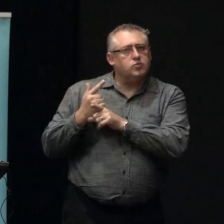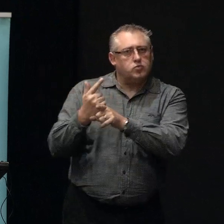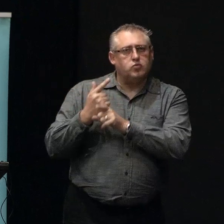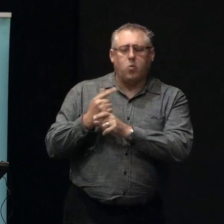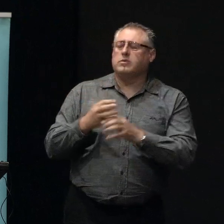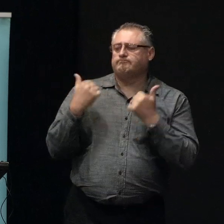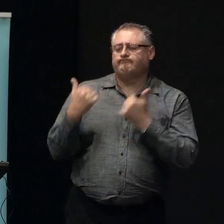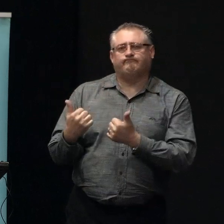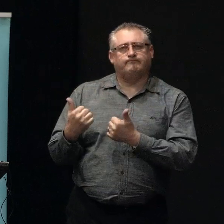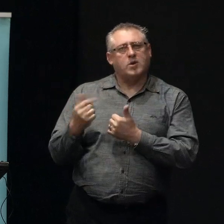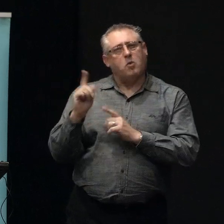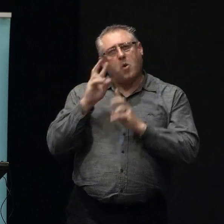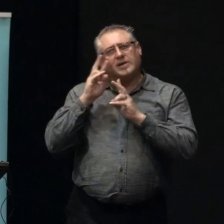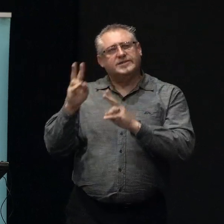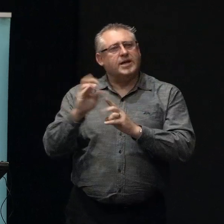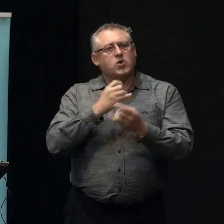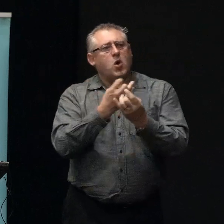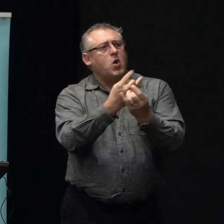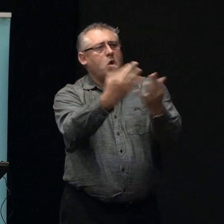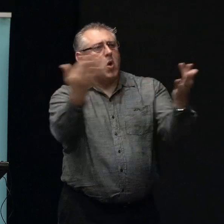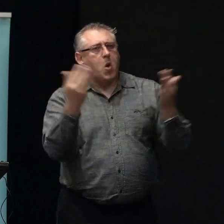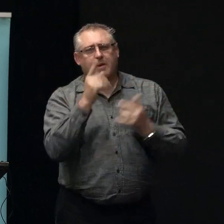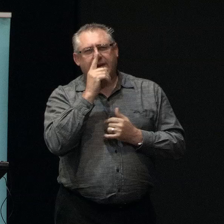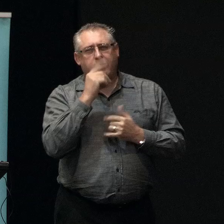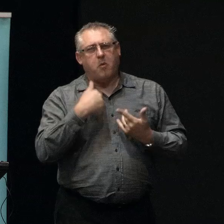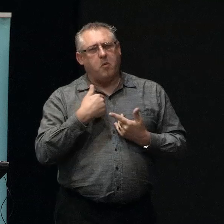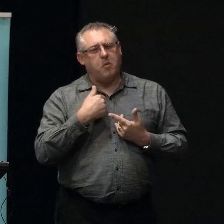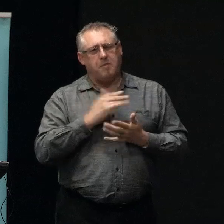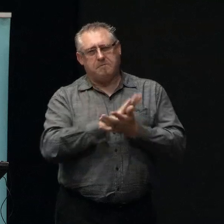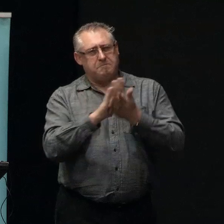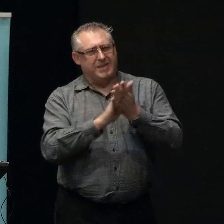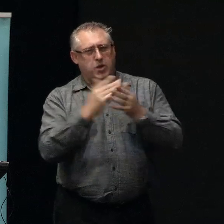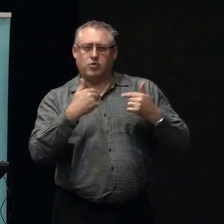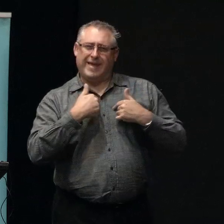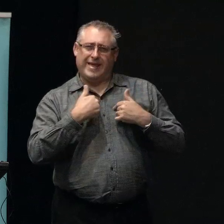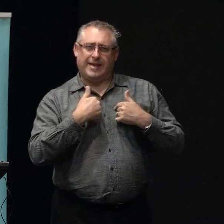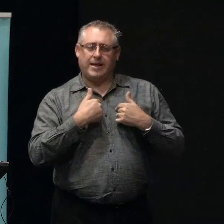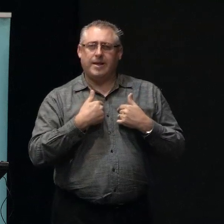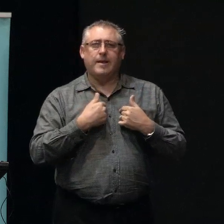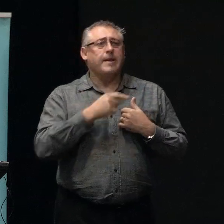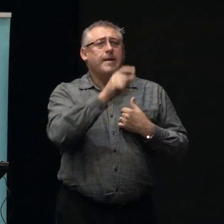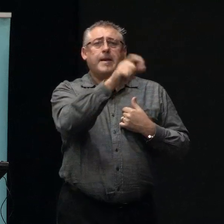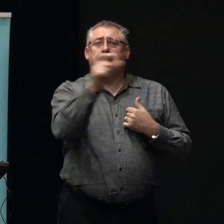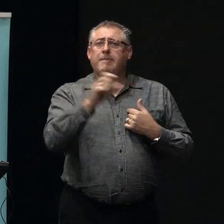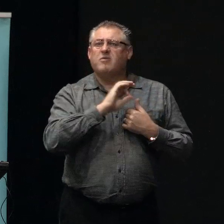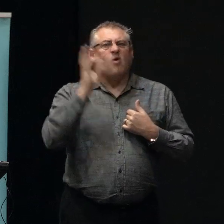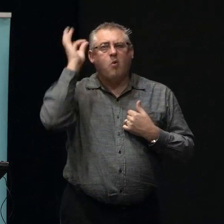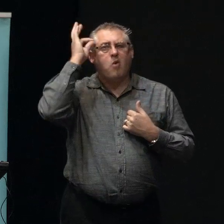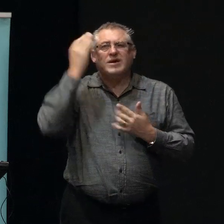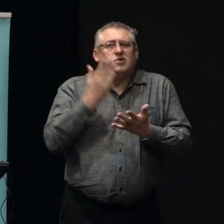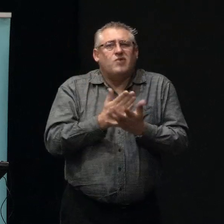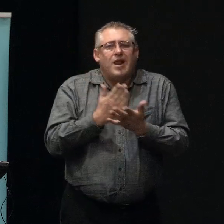what I do see here is not lots of people and actually that also tells me something is that people aren't that worried about